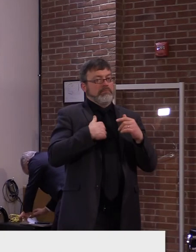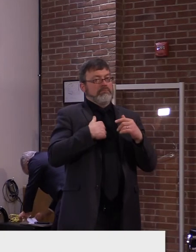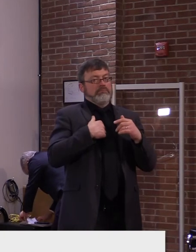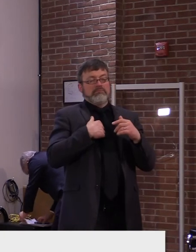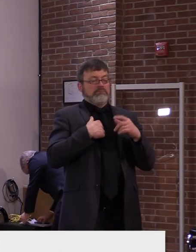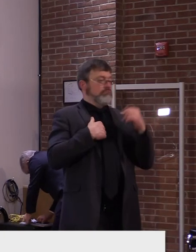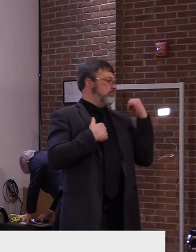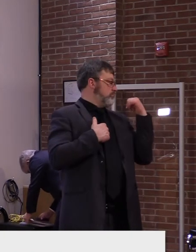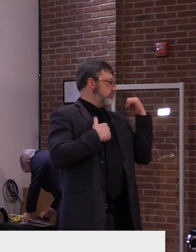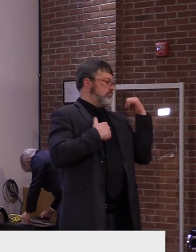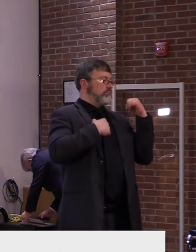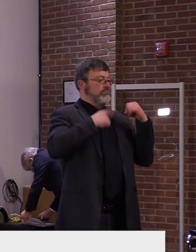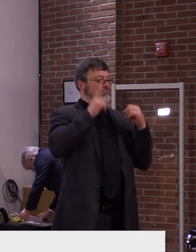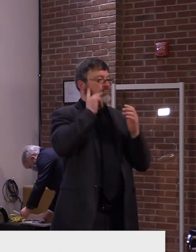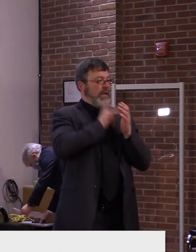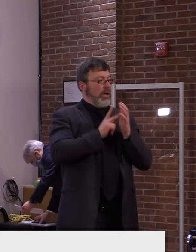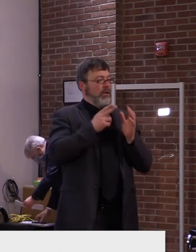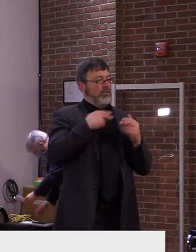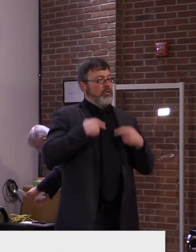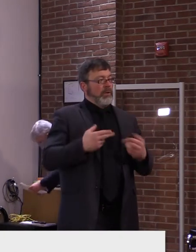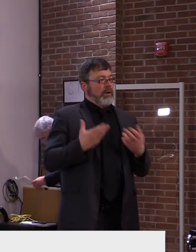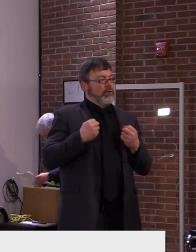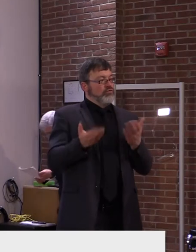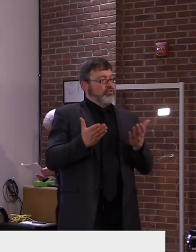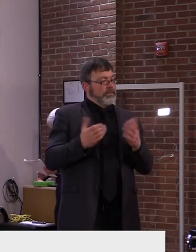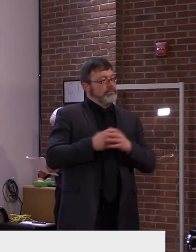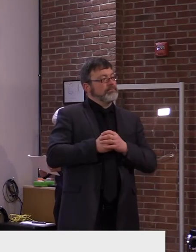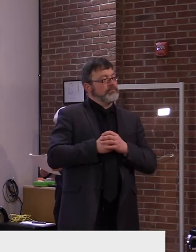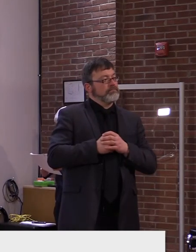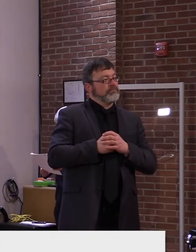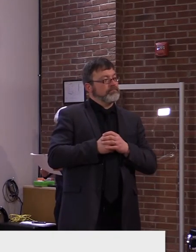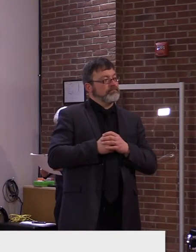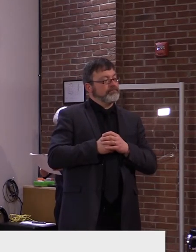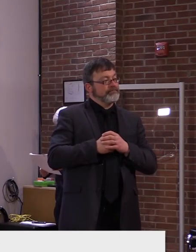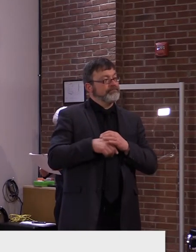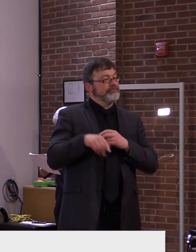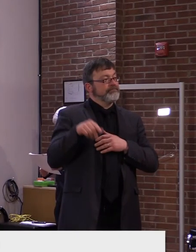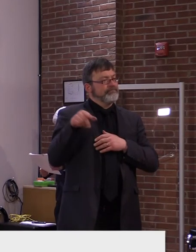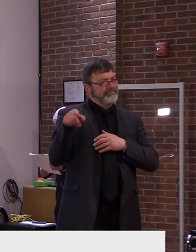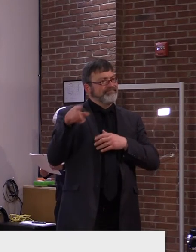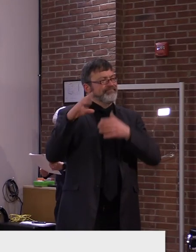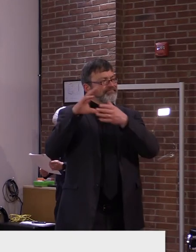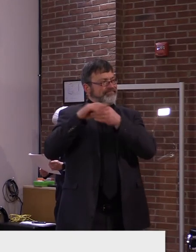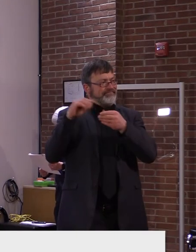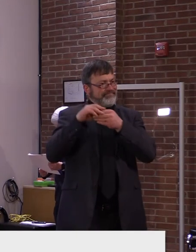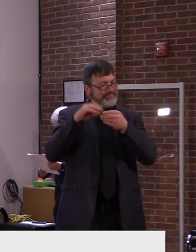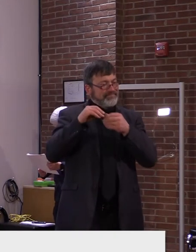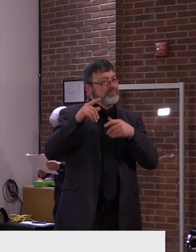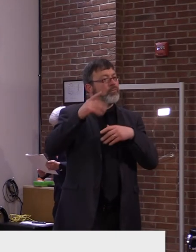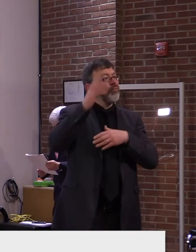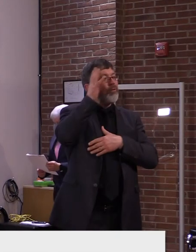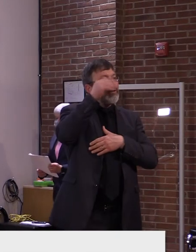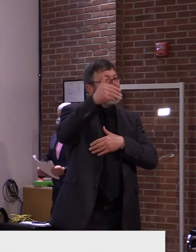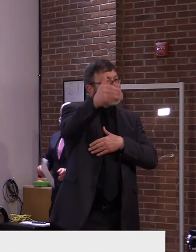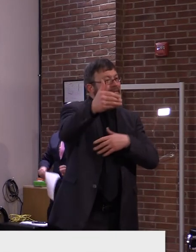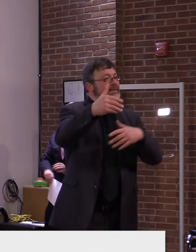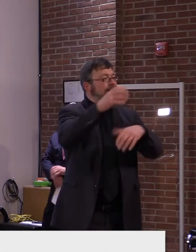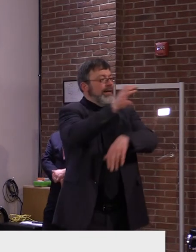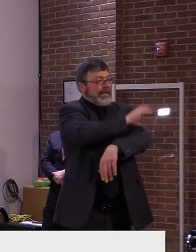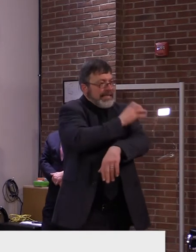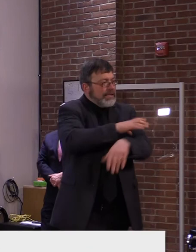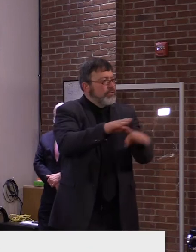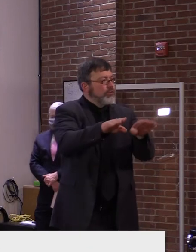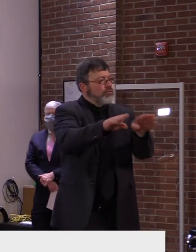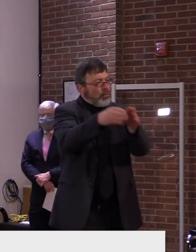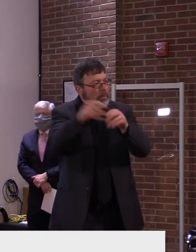towns, including St. Johnsbury. Uh, do you have a number on how many appointments that increases, either